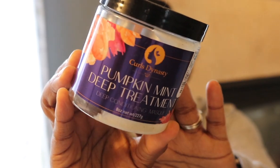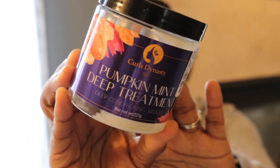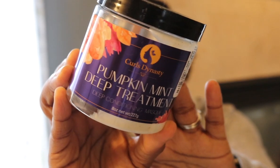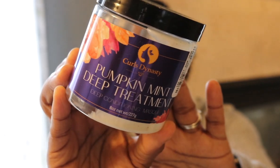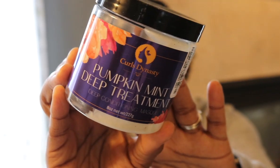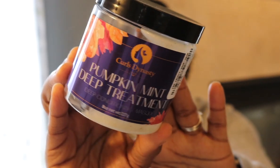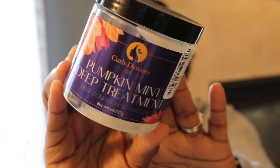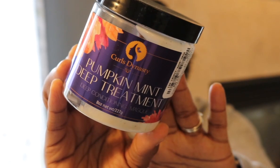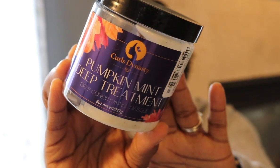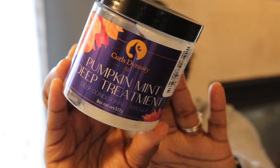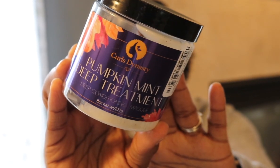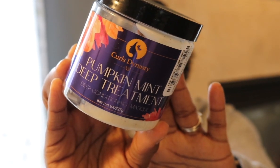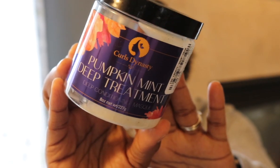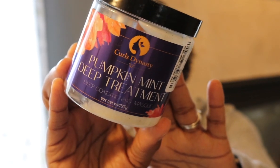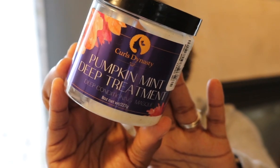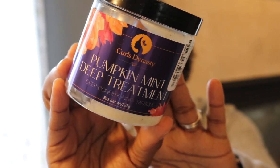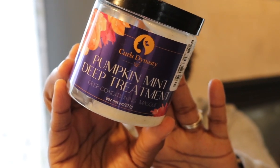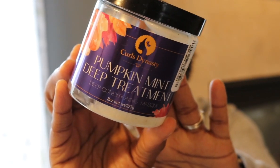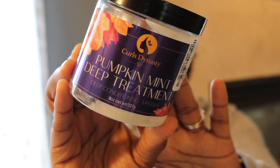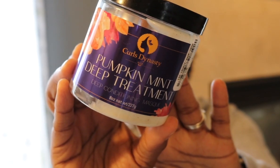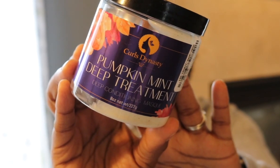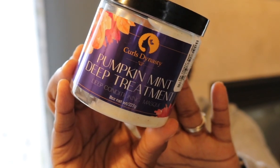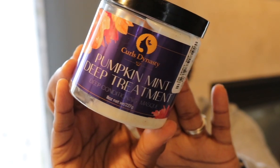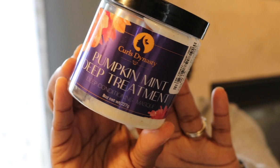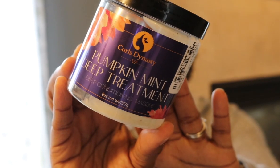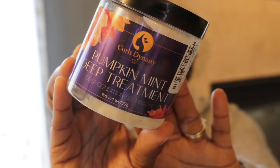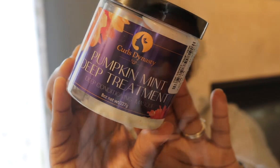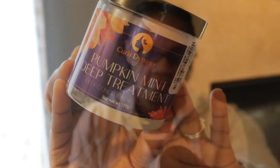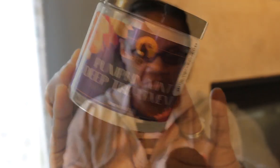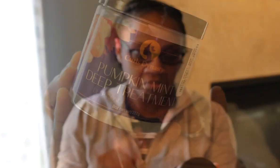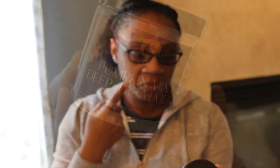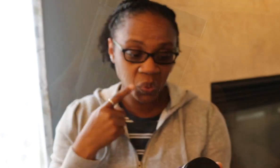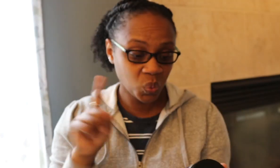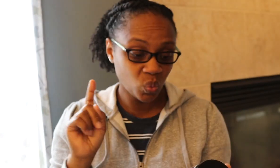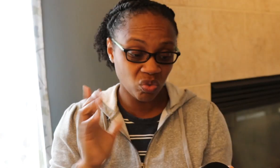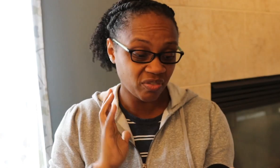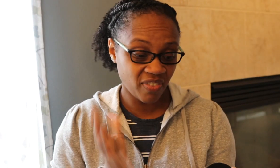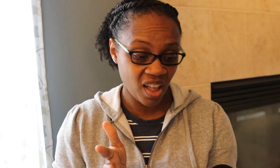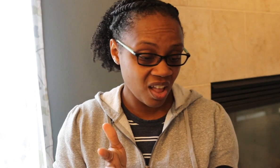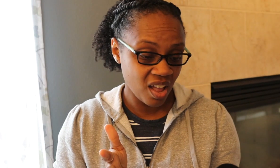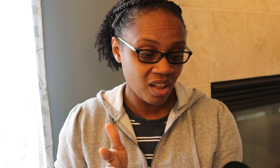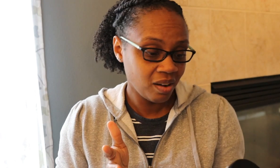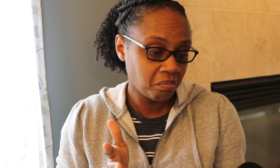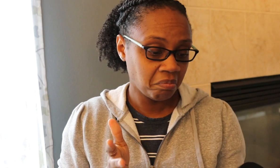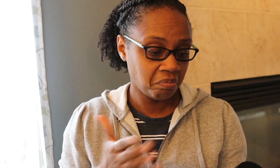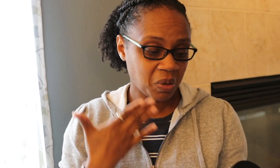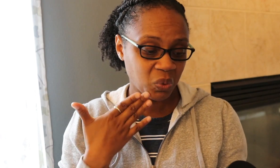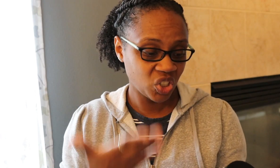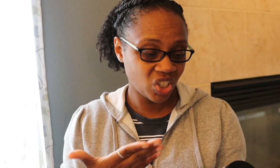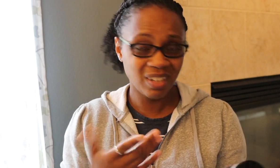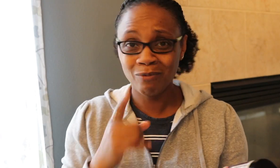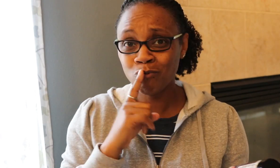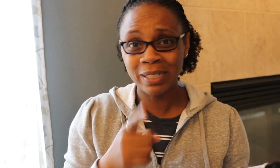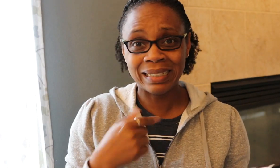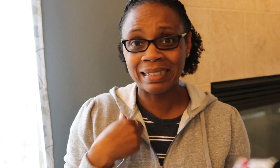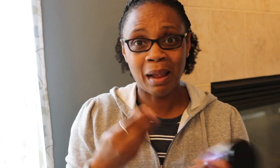Dynasty Pumpkin Mint Deep Treatment. It did work fine. Um, good deep conditioner.